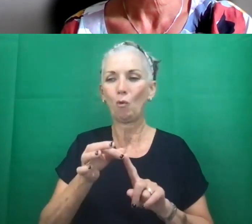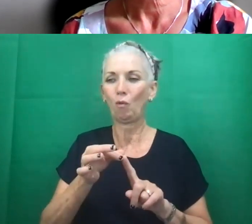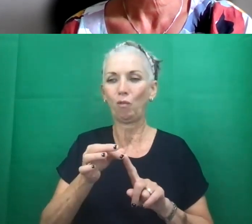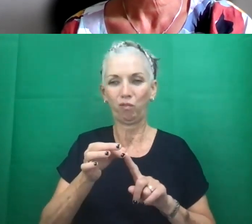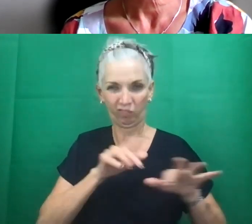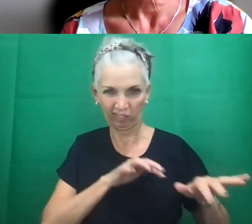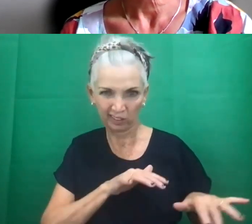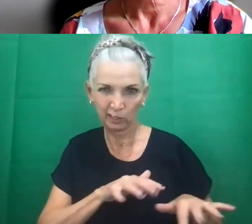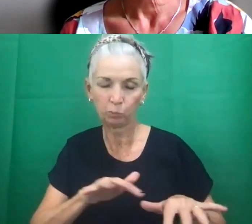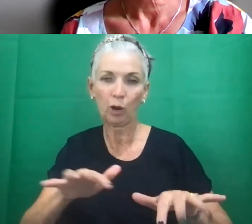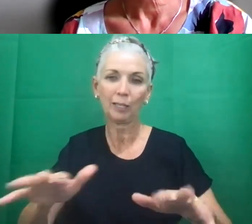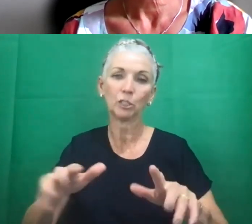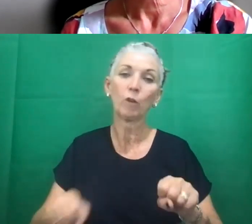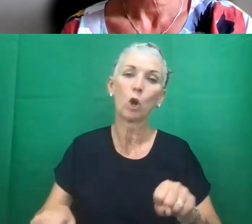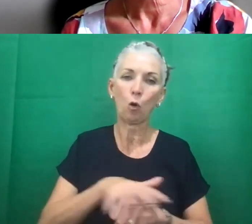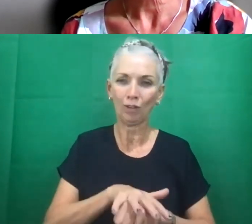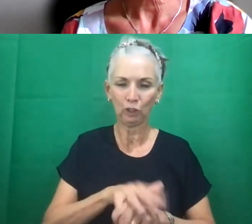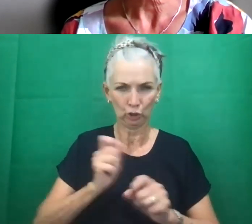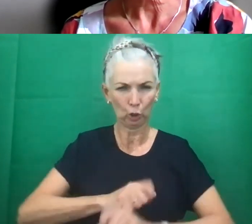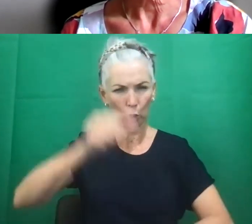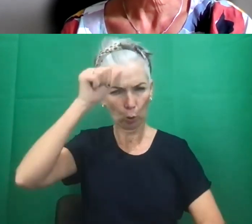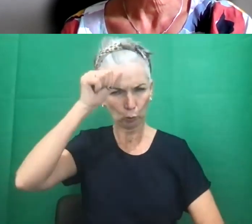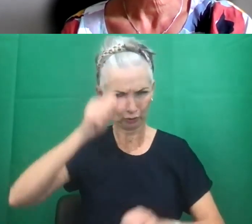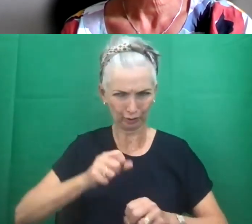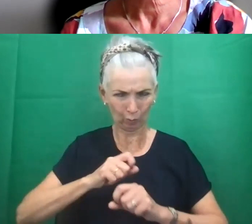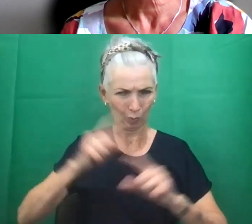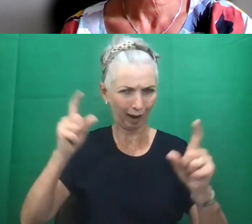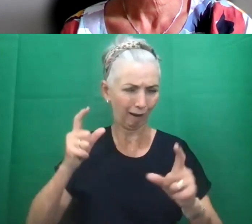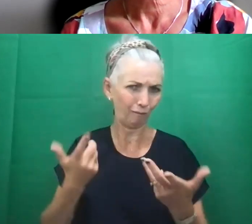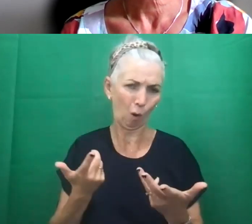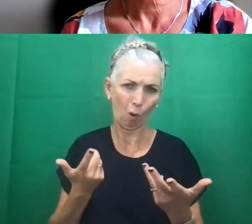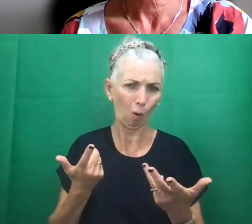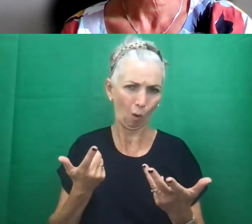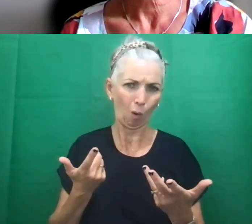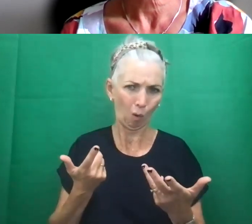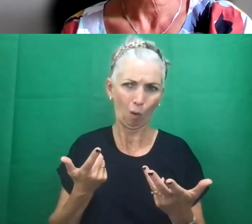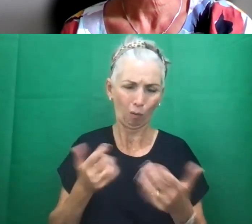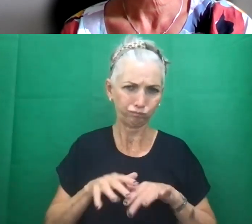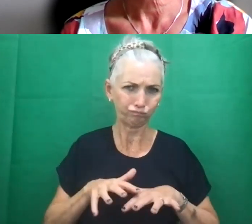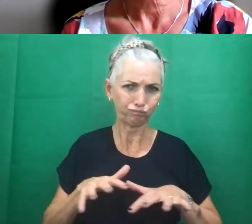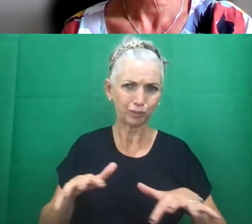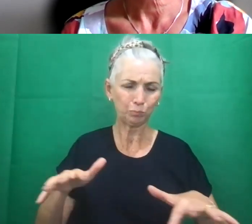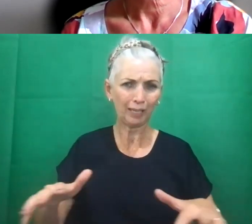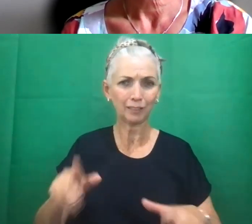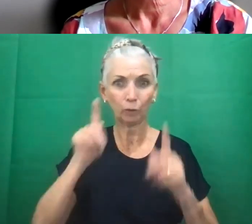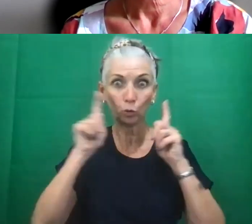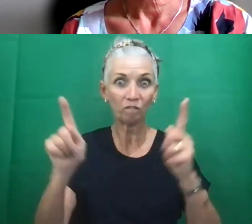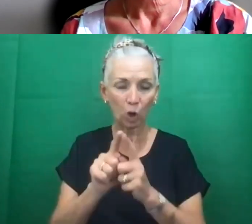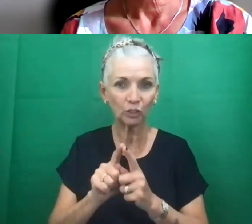She's aware that there are increasing numbers of events at the university and beyond that are in person, and only when there's, and there's only little consideration